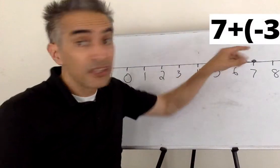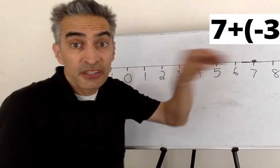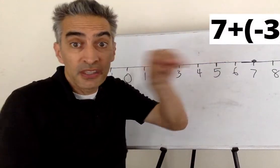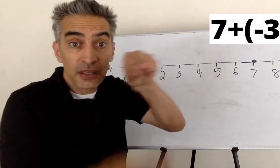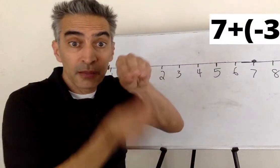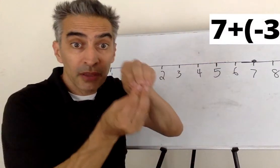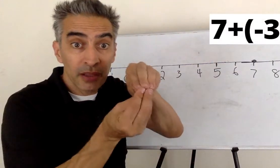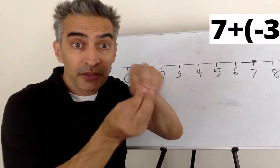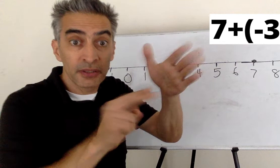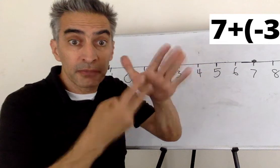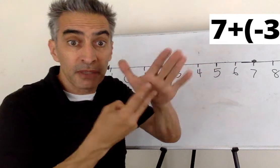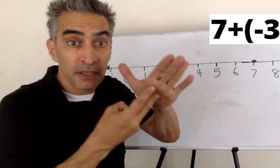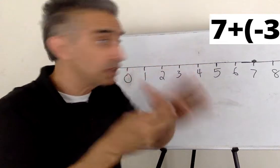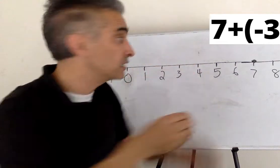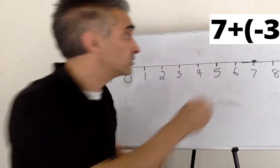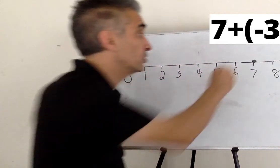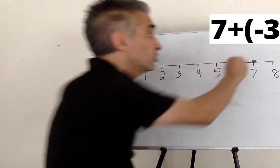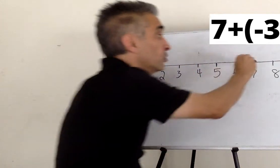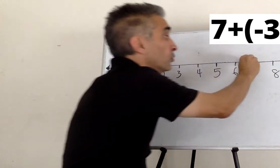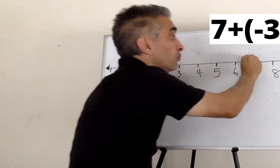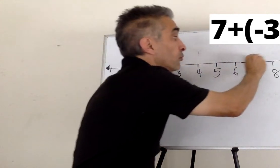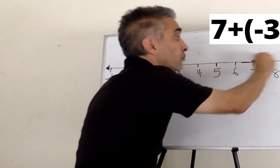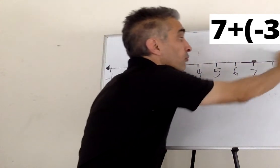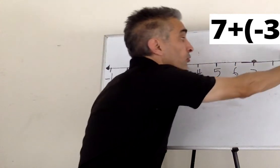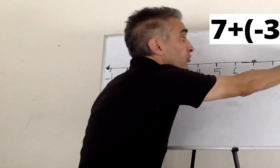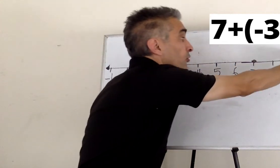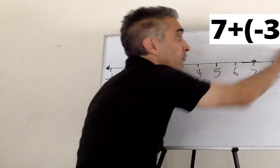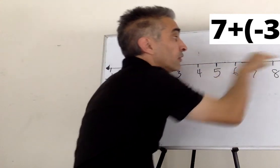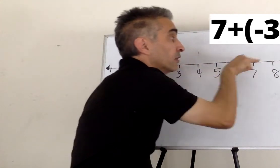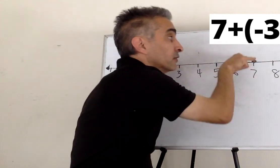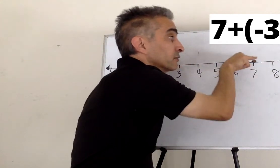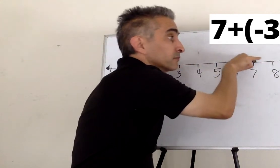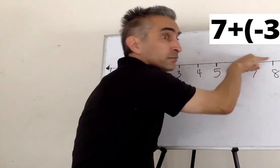This addition sign means move to the right.